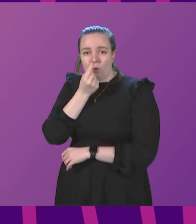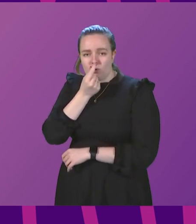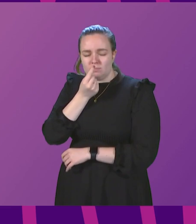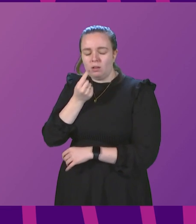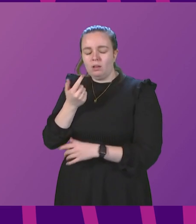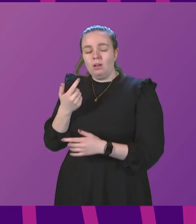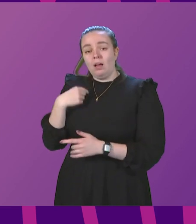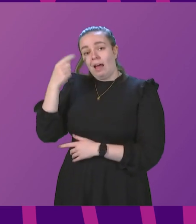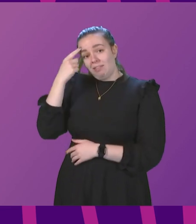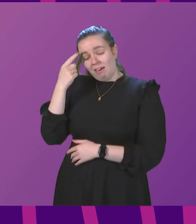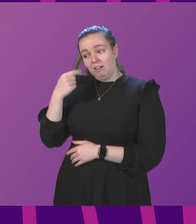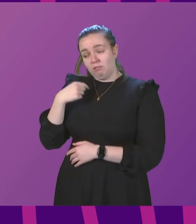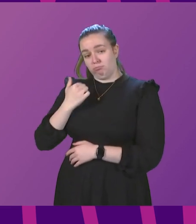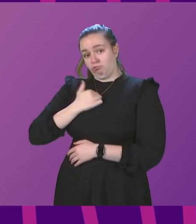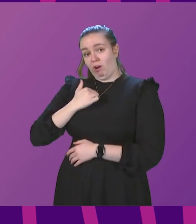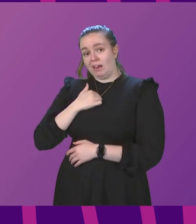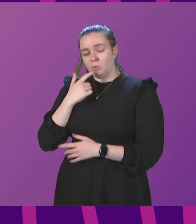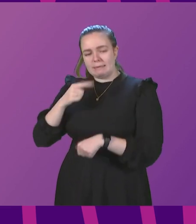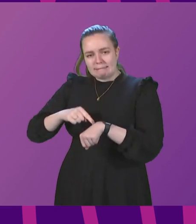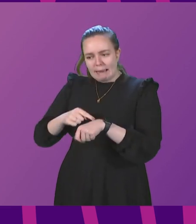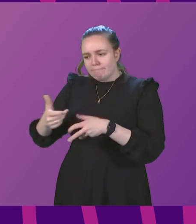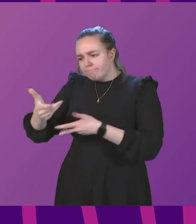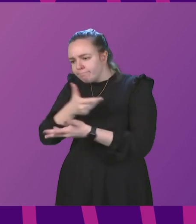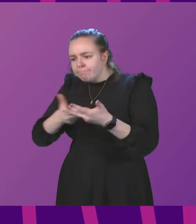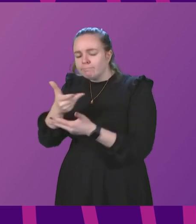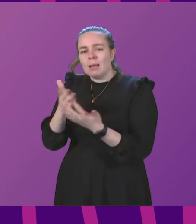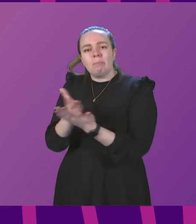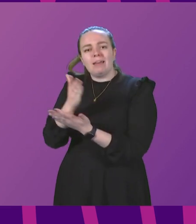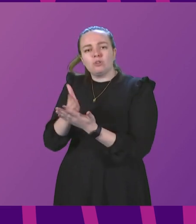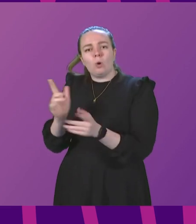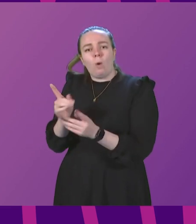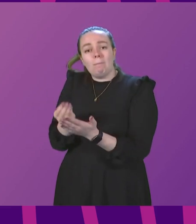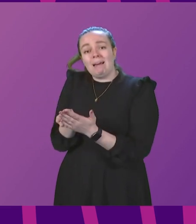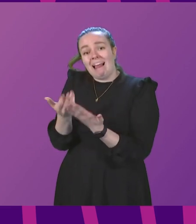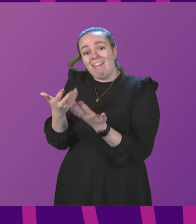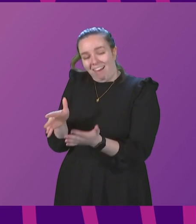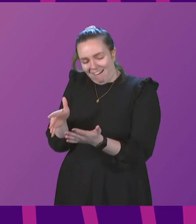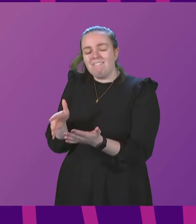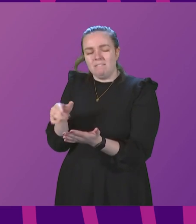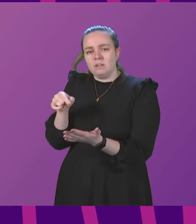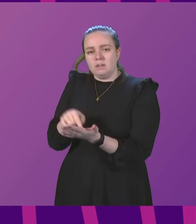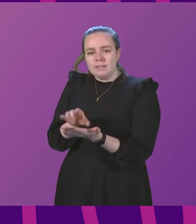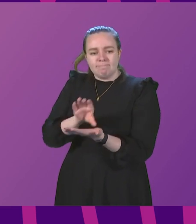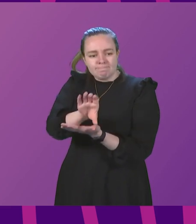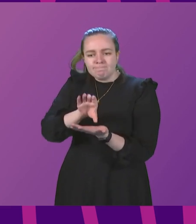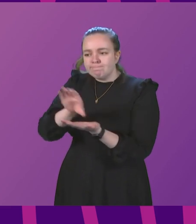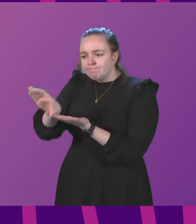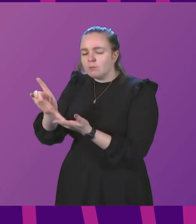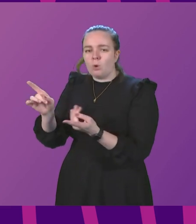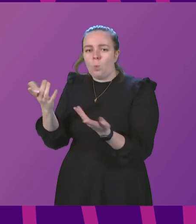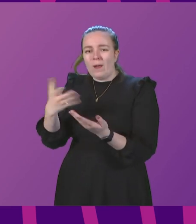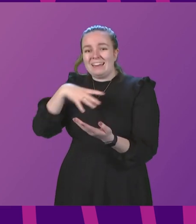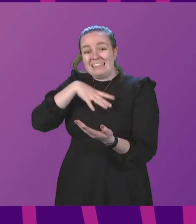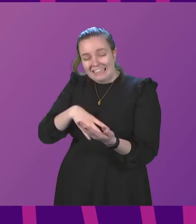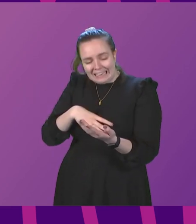I think, rightly taking time to consult to ensure that the remainder of the support gets to sectors where it is needed most